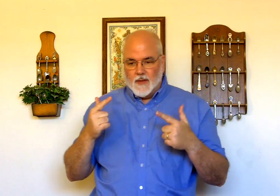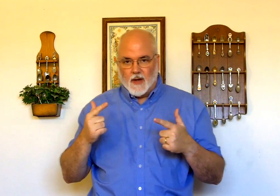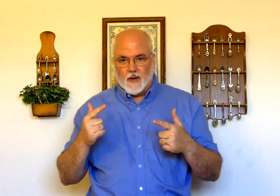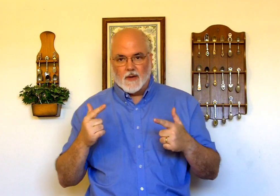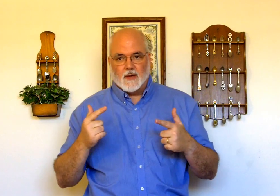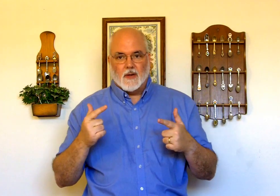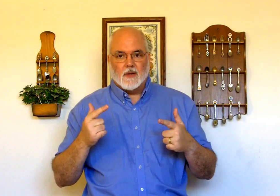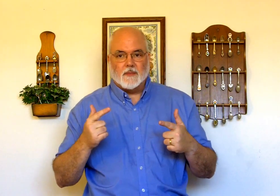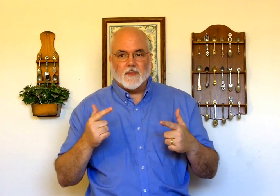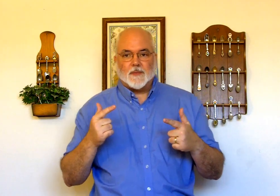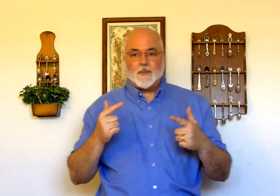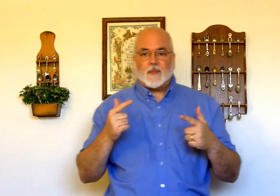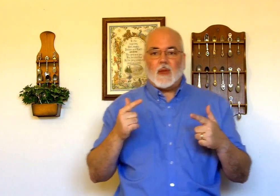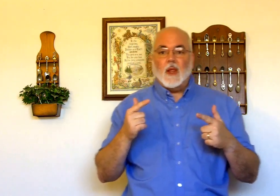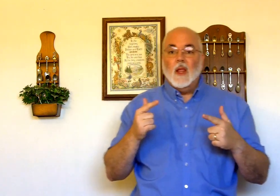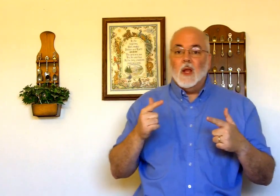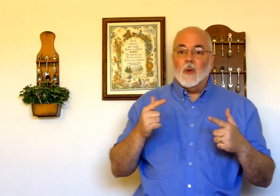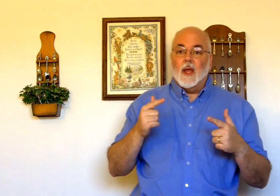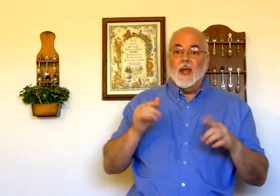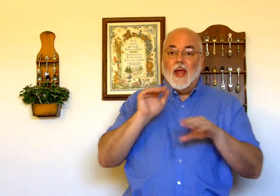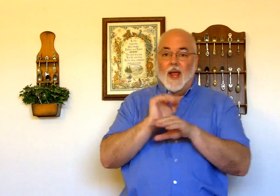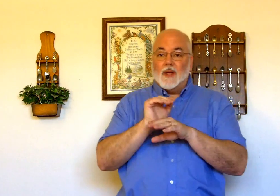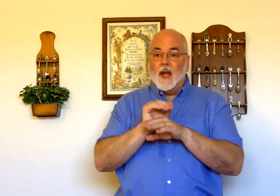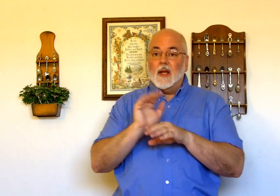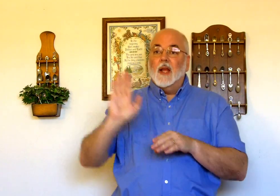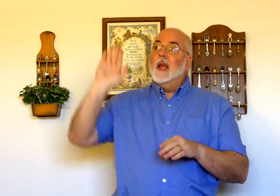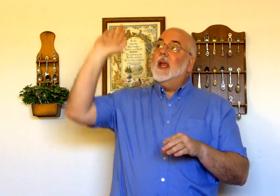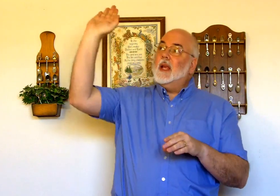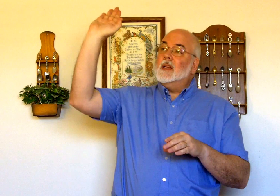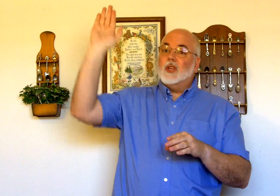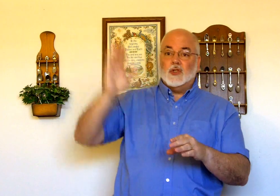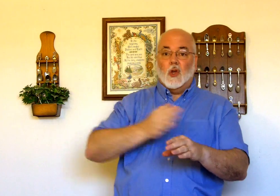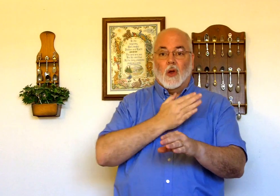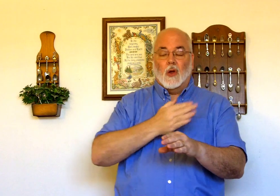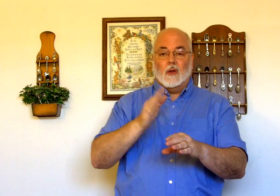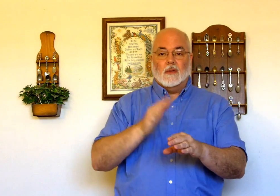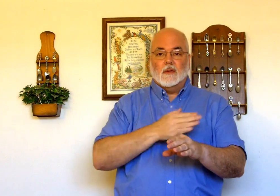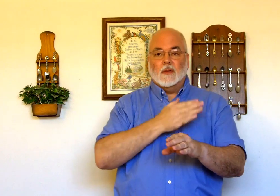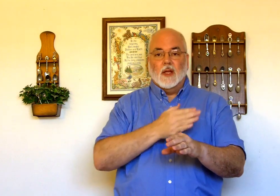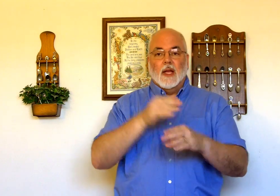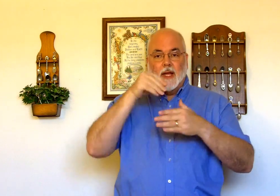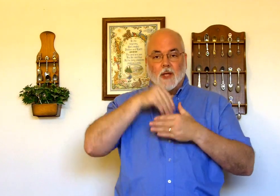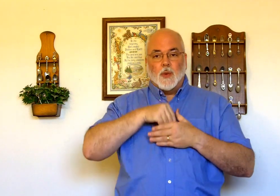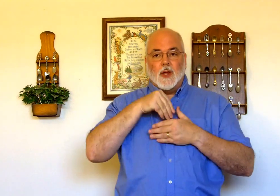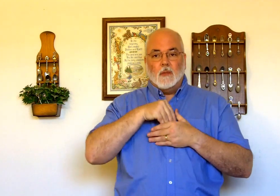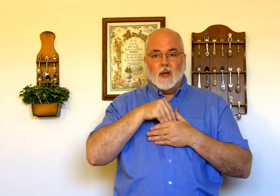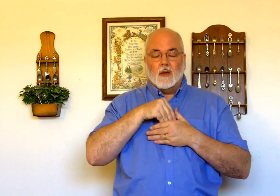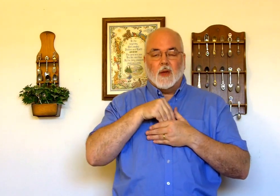there okay at night his song is within me okay